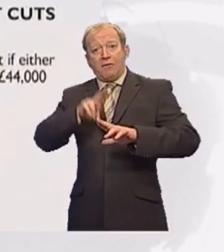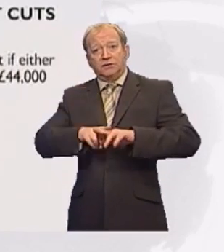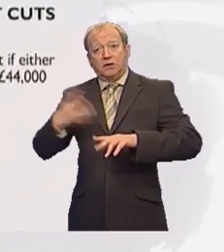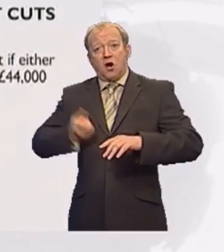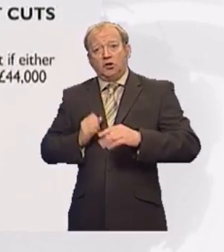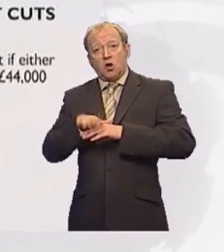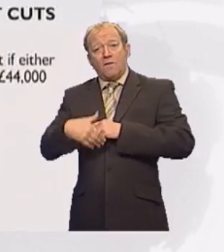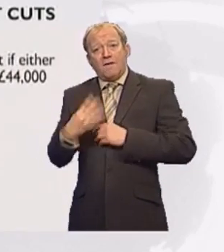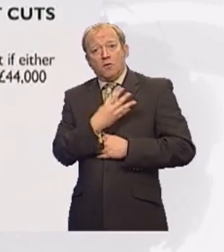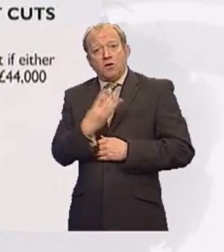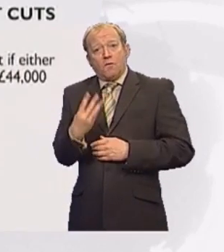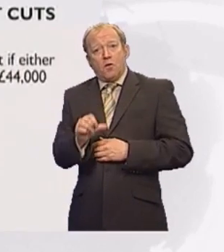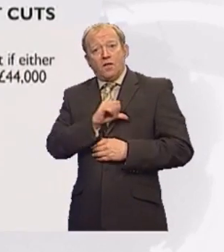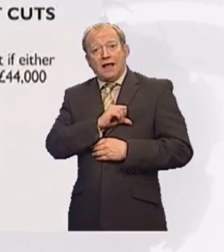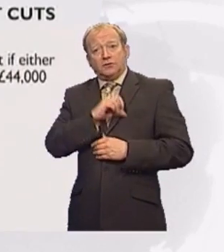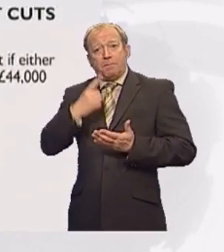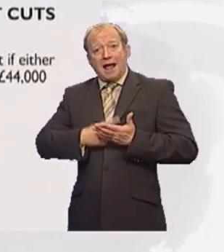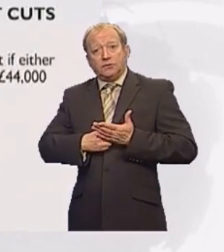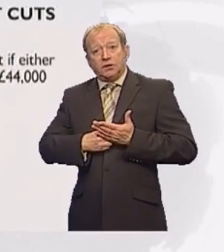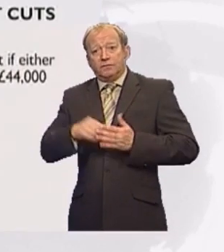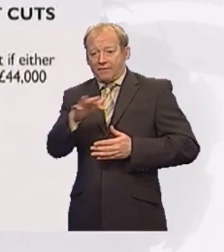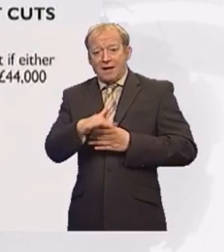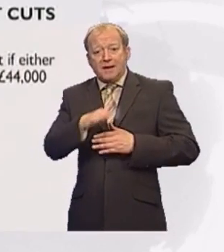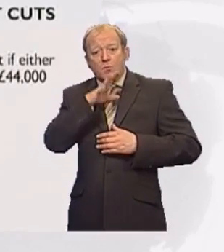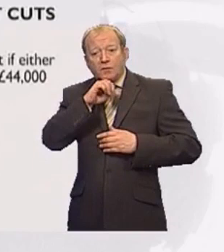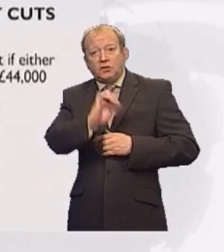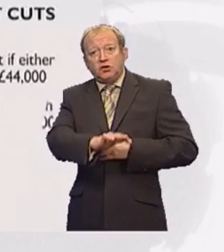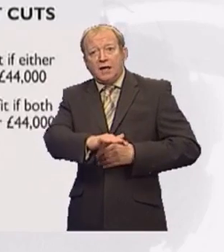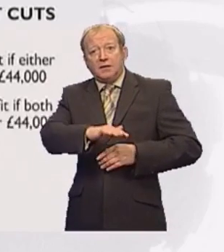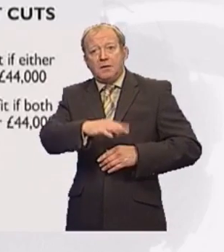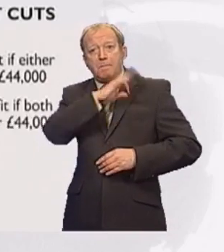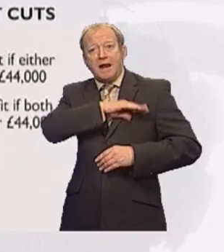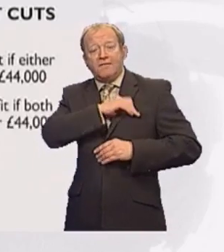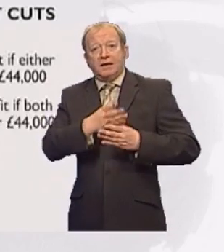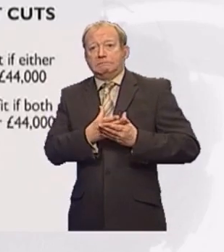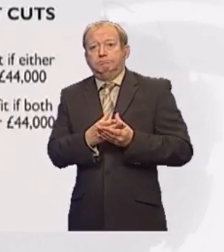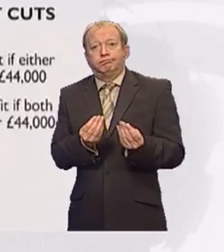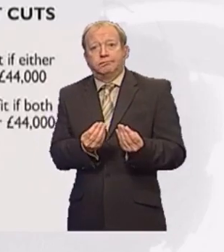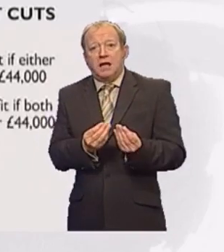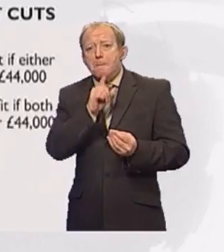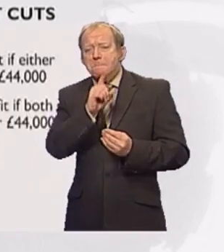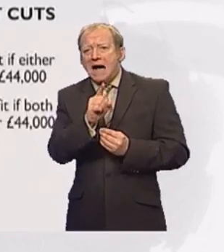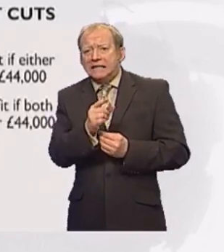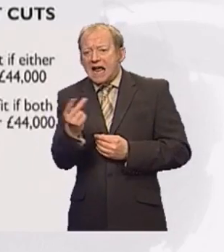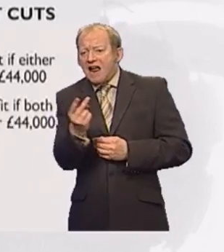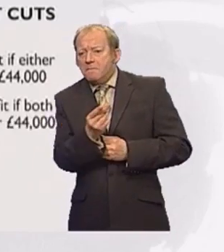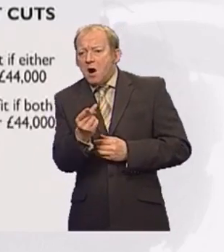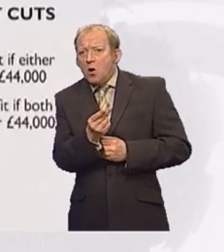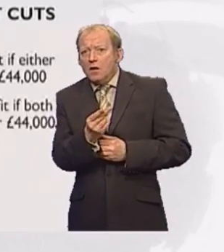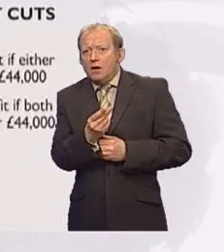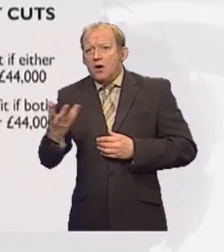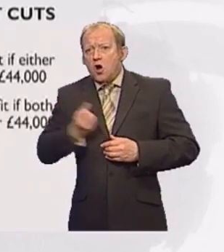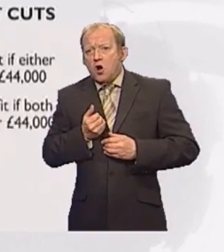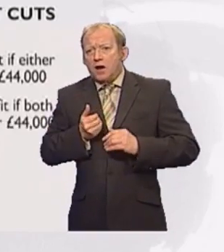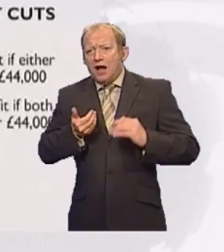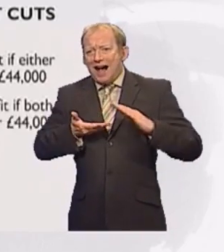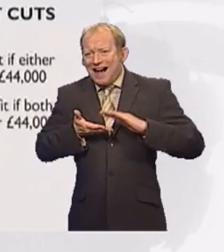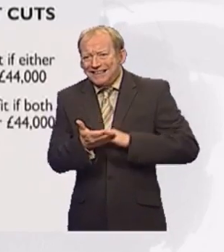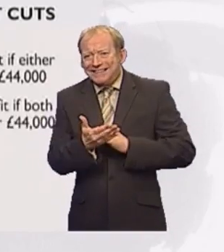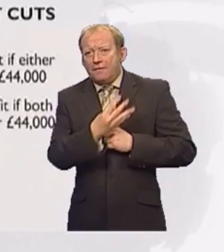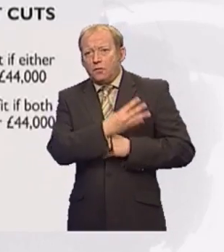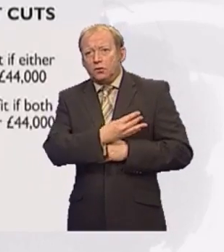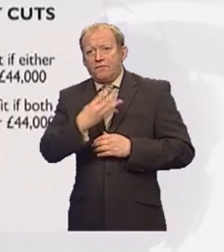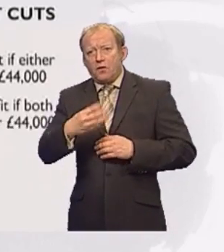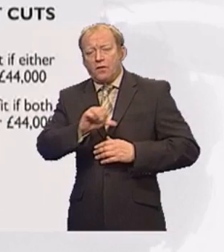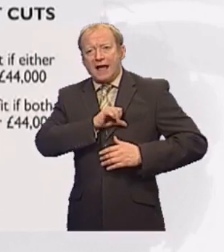the family will lose all child benefit. But if both parents each earn less than that amount, they keep the benefit, even if